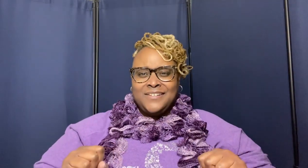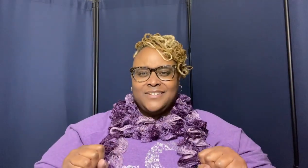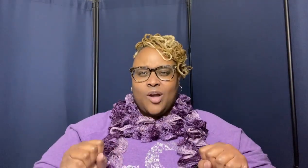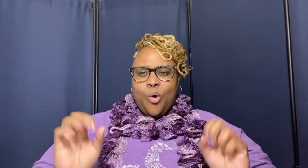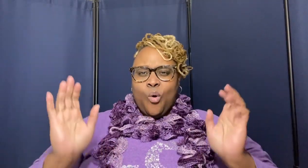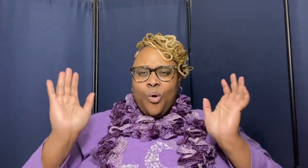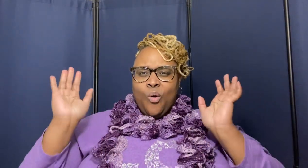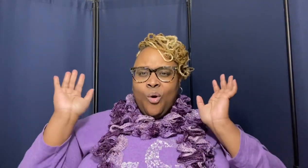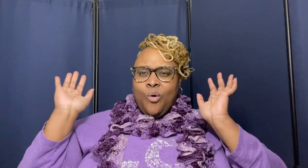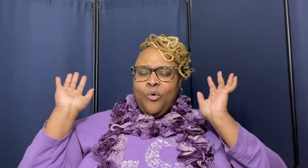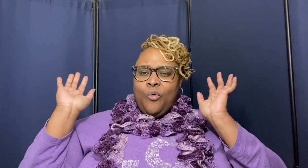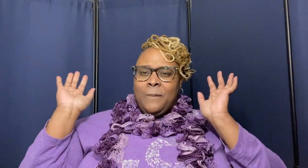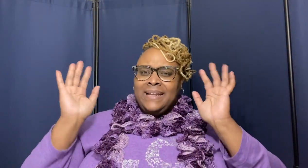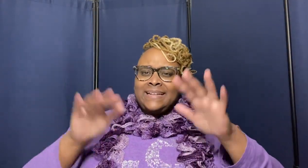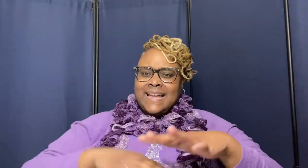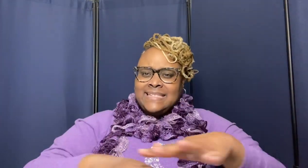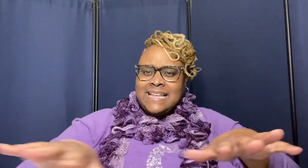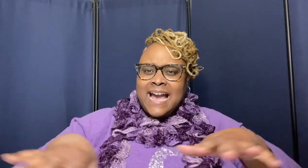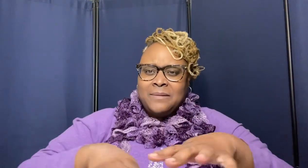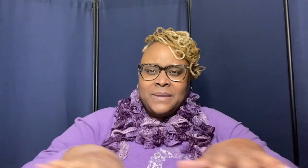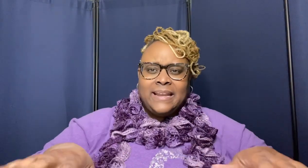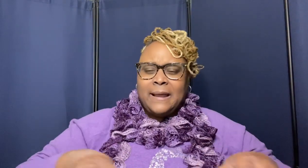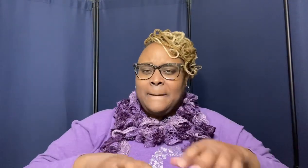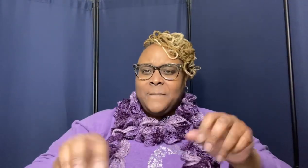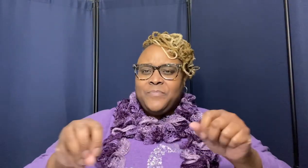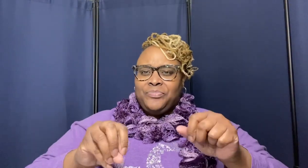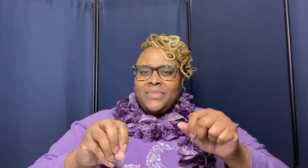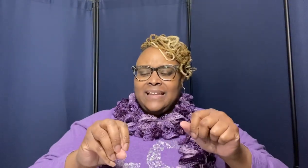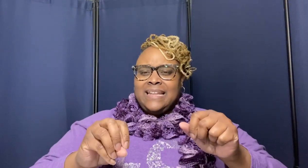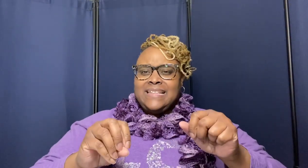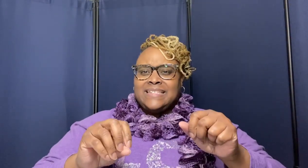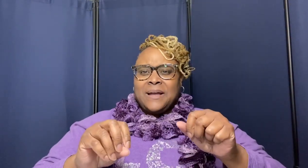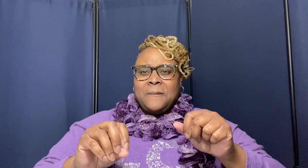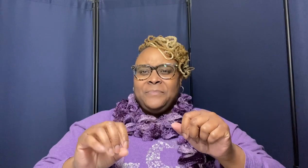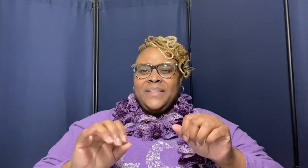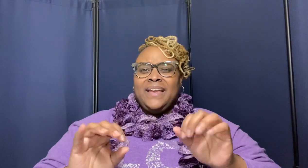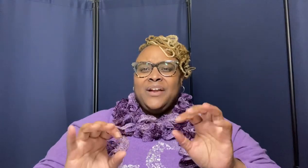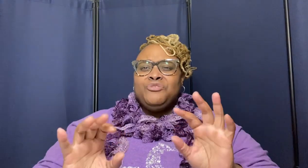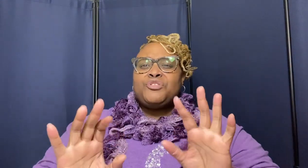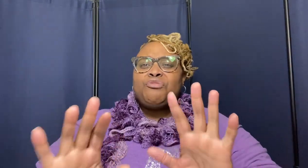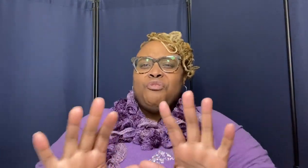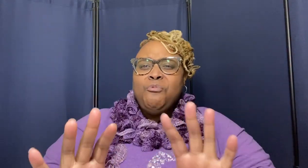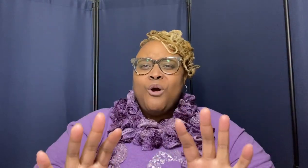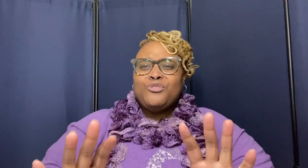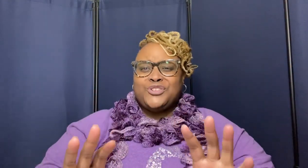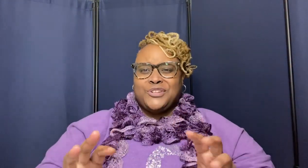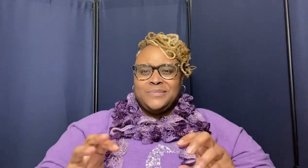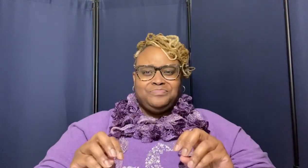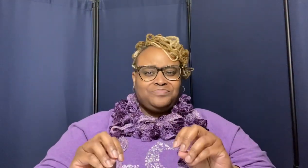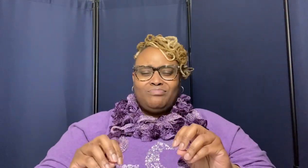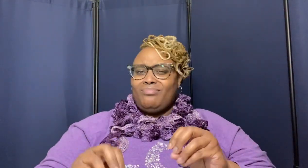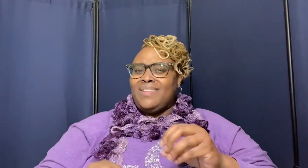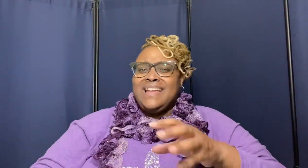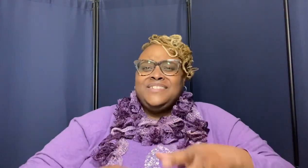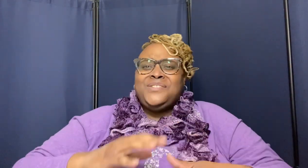oh i'ma let that sound a minute listen true worship is the